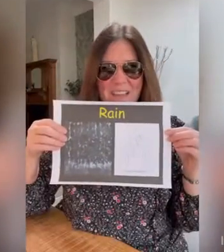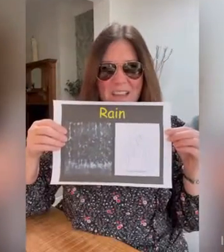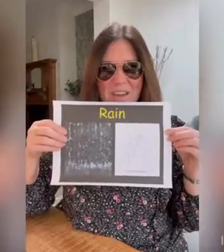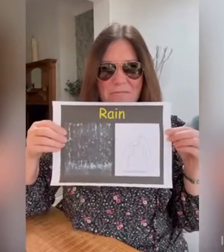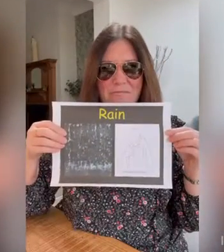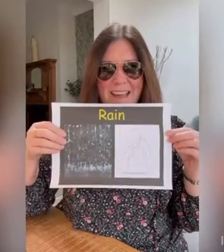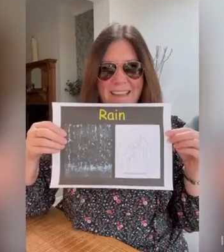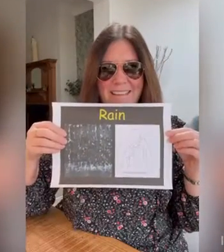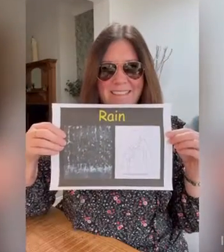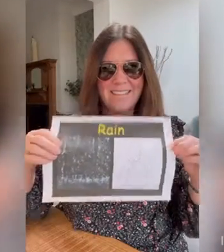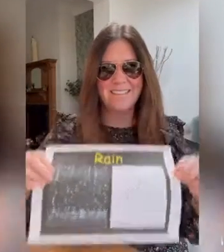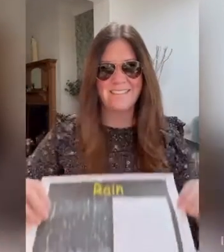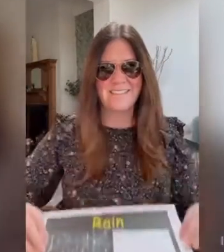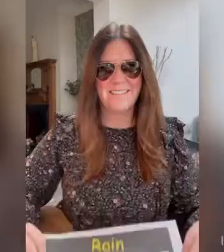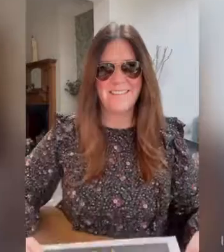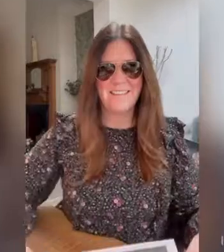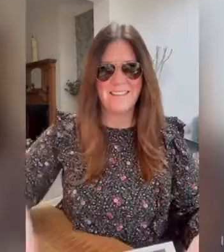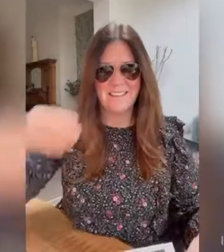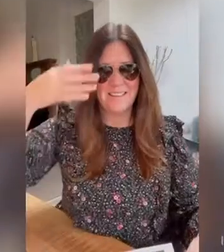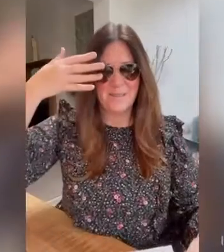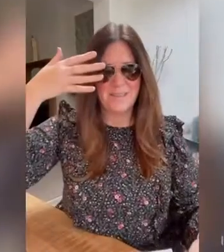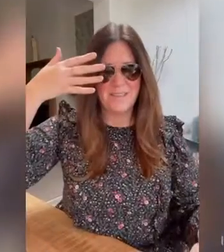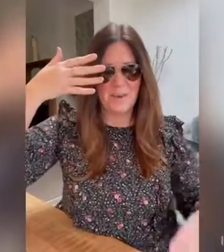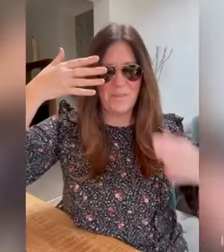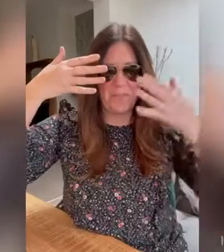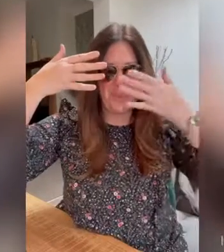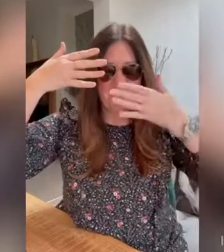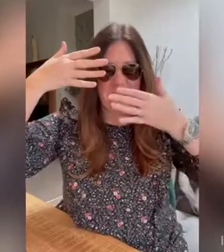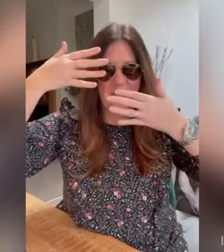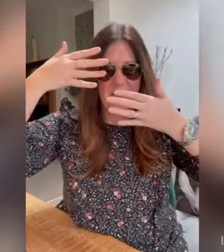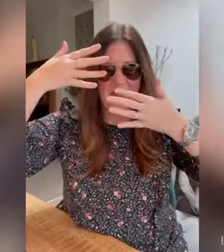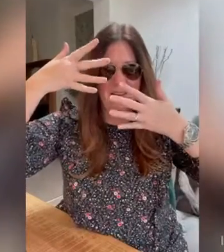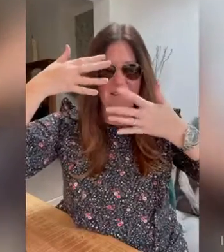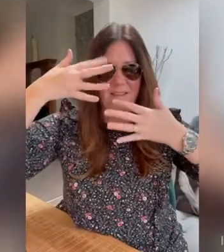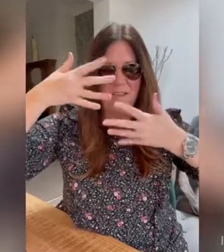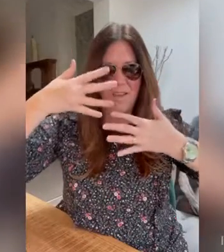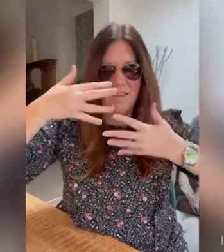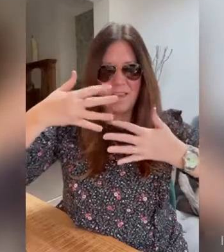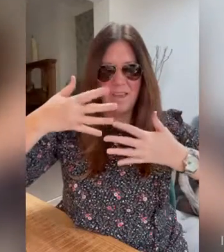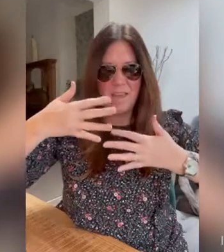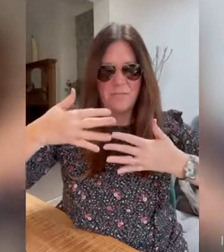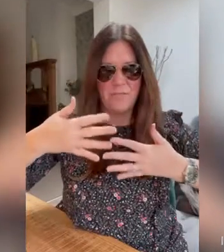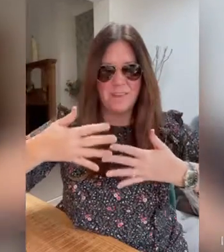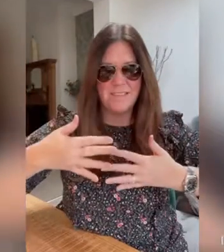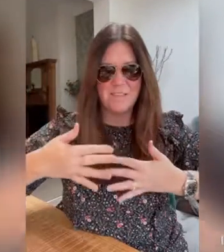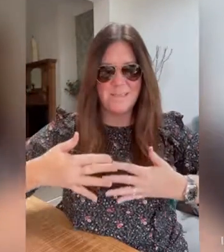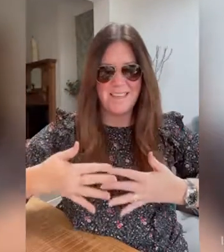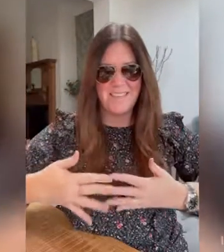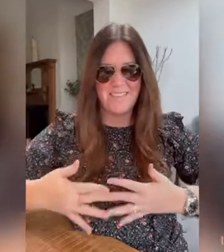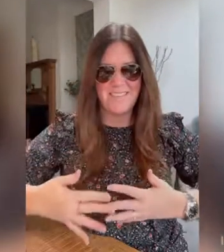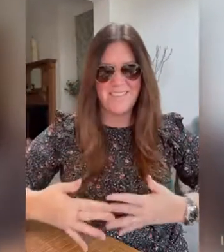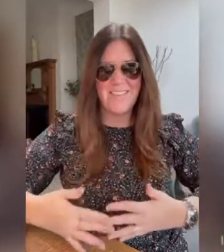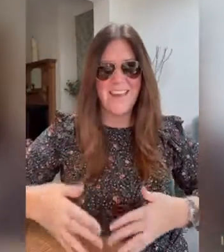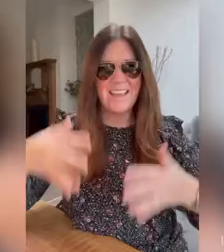Rain. You start with your fingers up here and flutter them down. Rain.